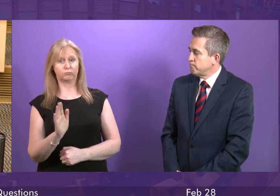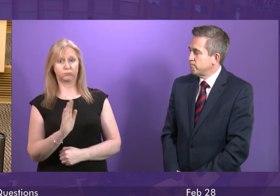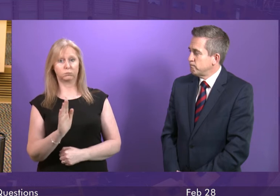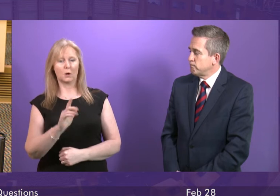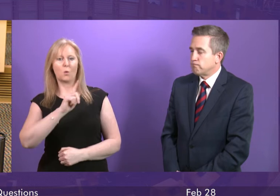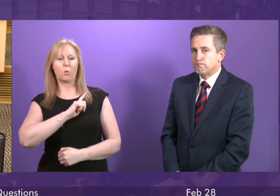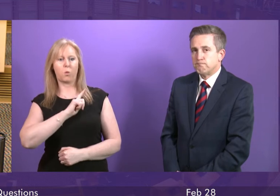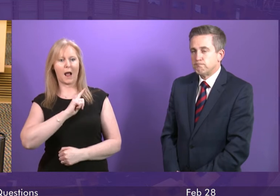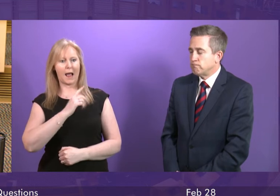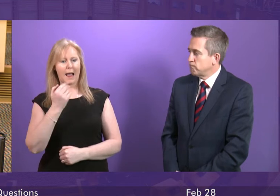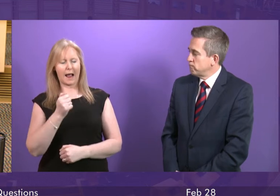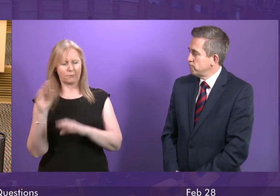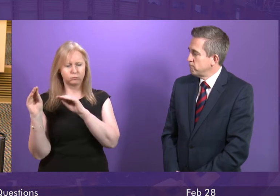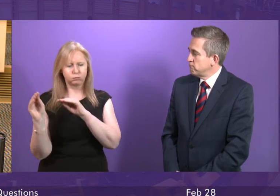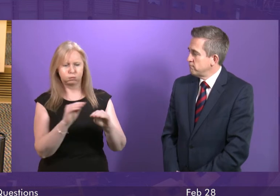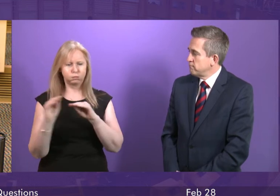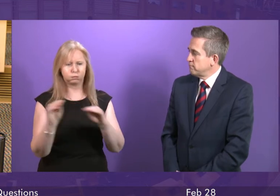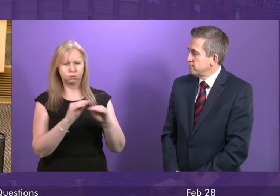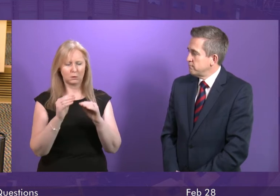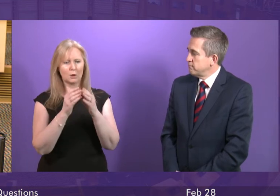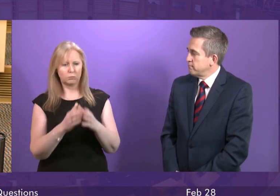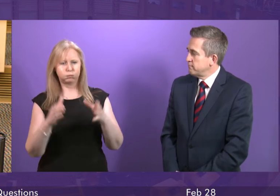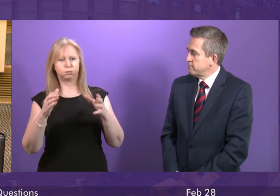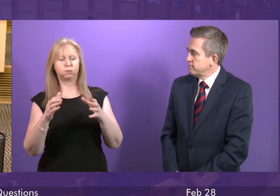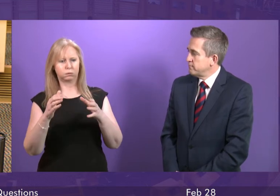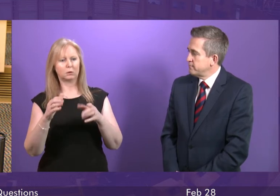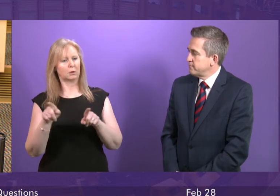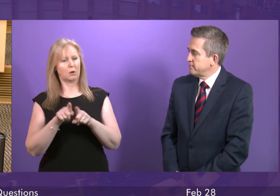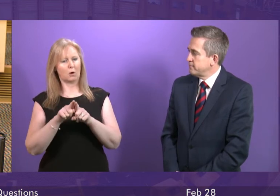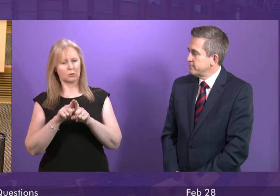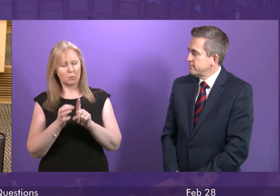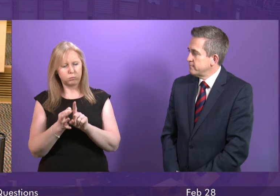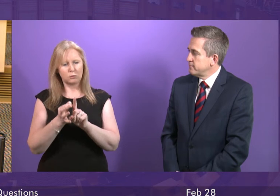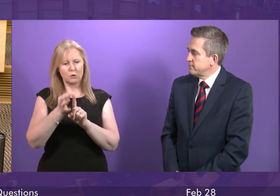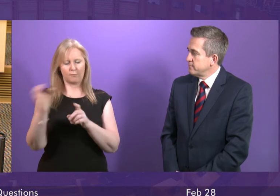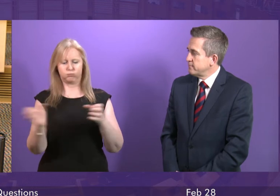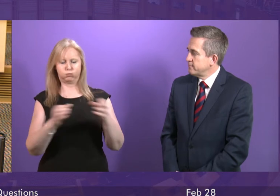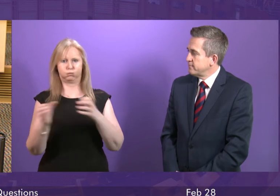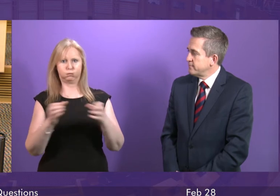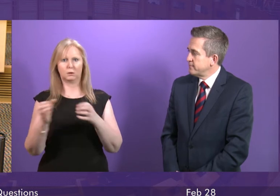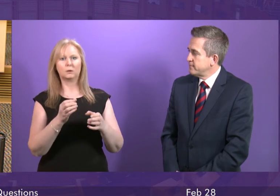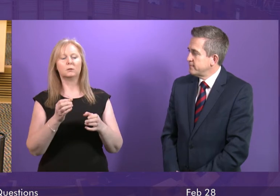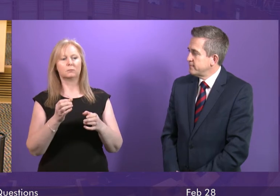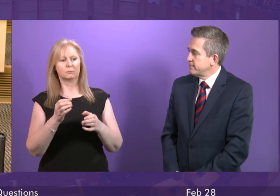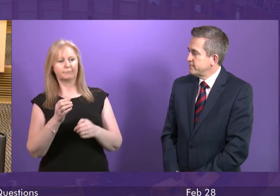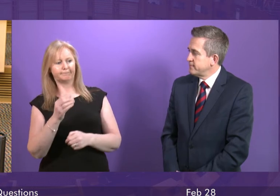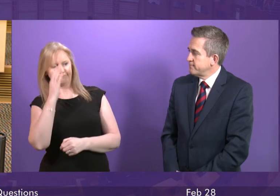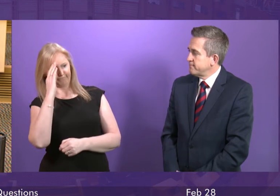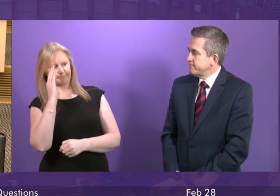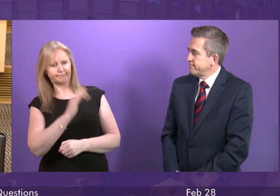increased training places in Scotland, and it is why we are acting to improve recruitment. It is also worth noting, I think, that since